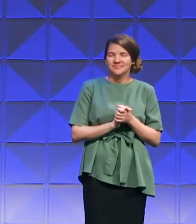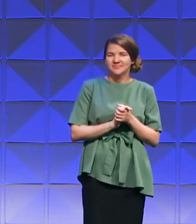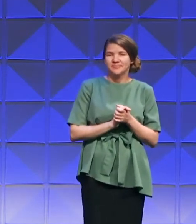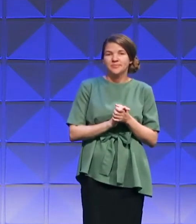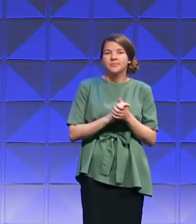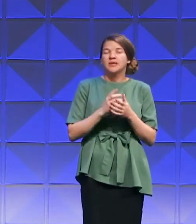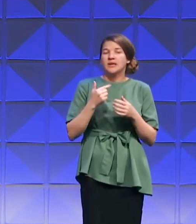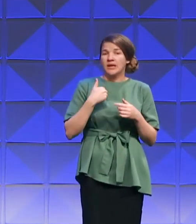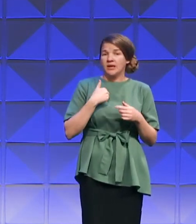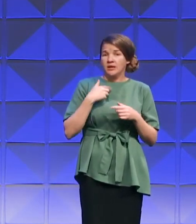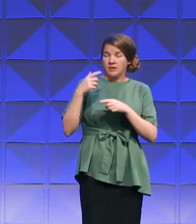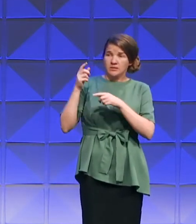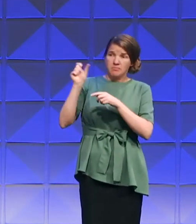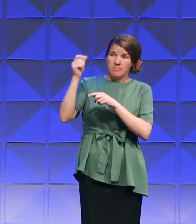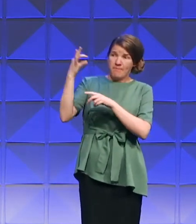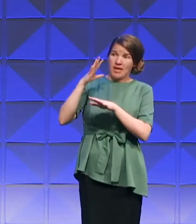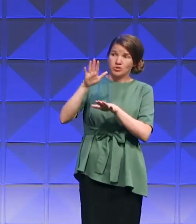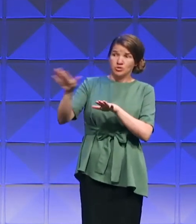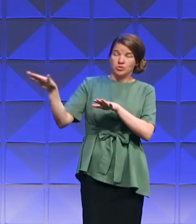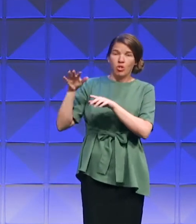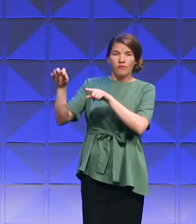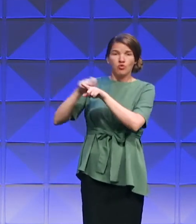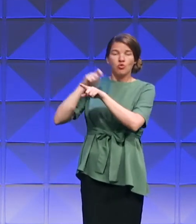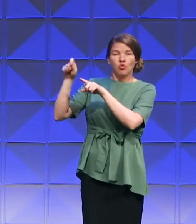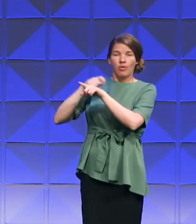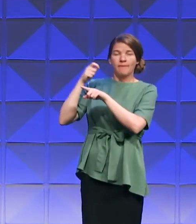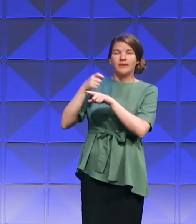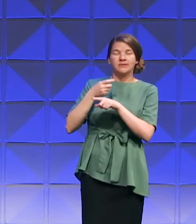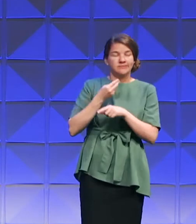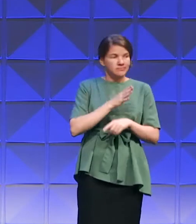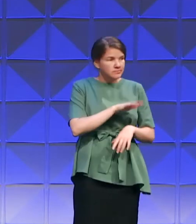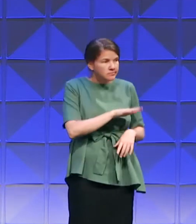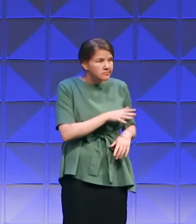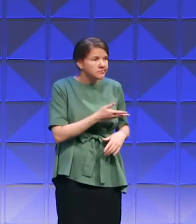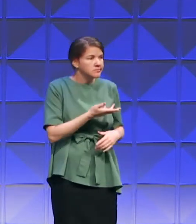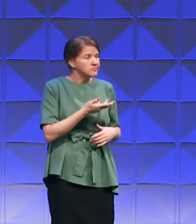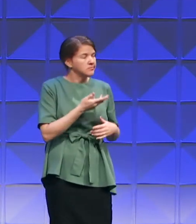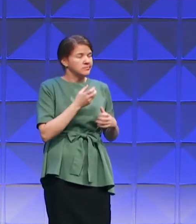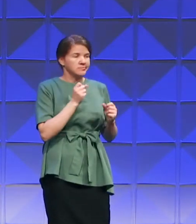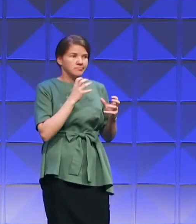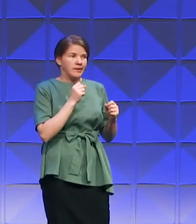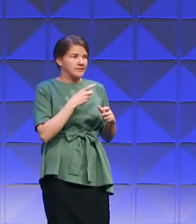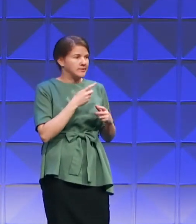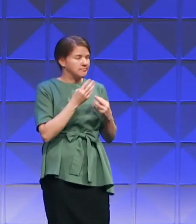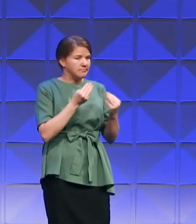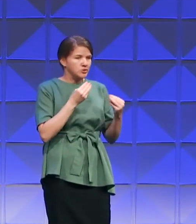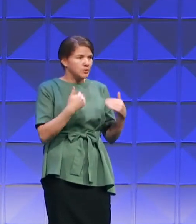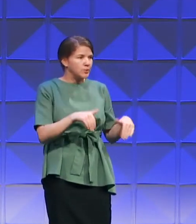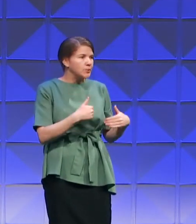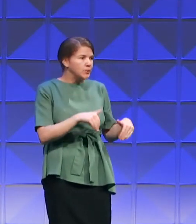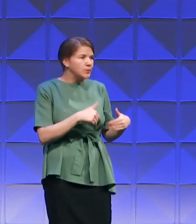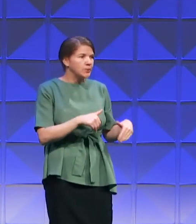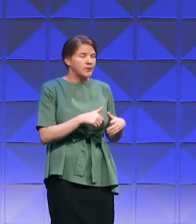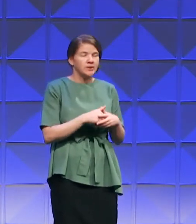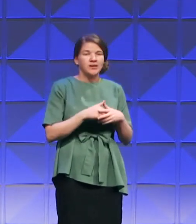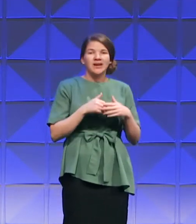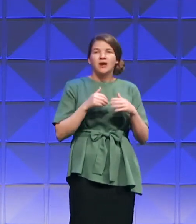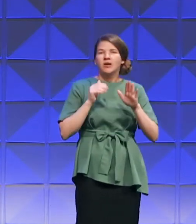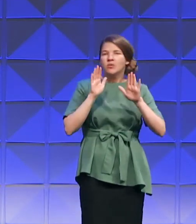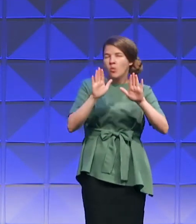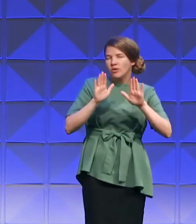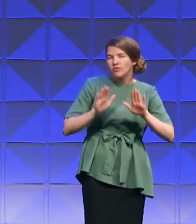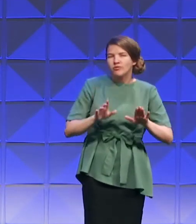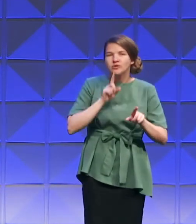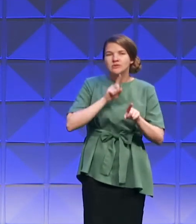I receive calls from pastors all over who tell me what an amazing ministry this is and how wonderful